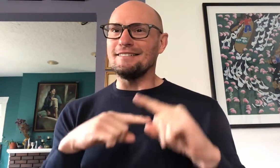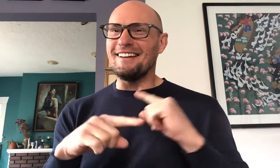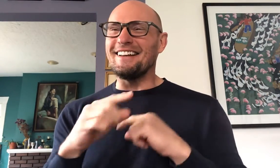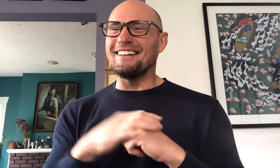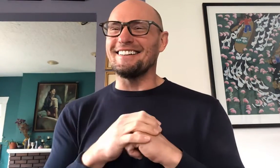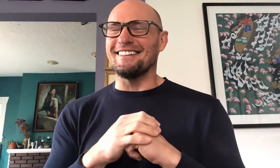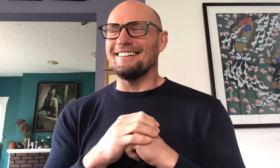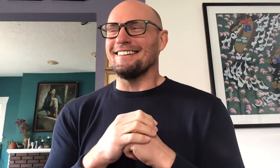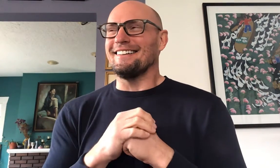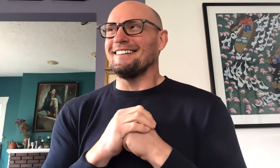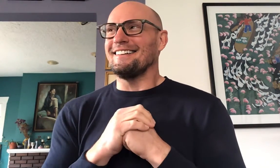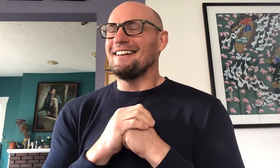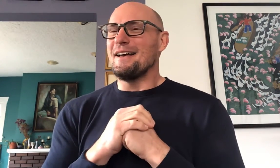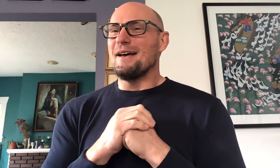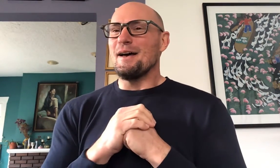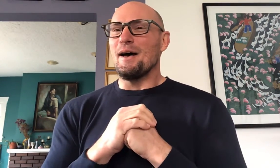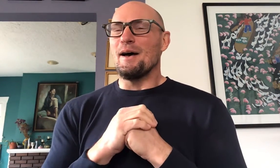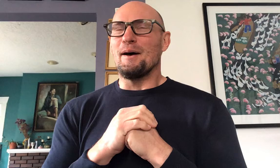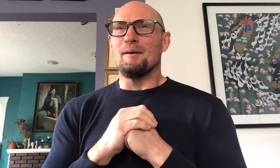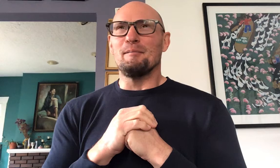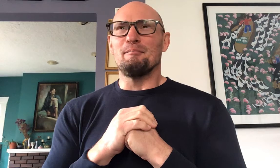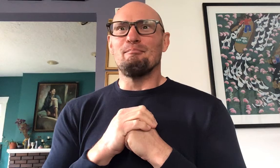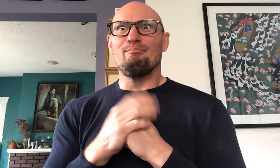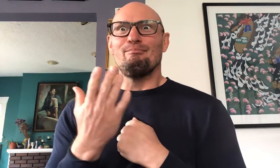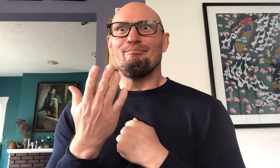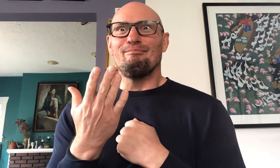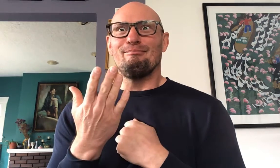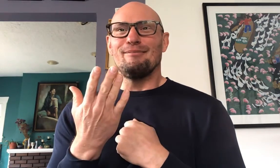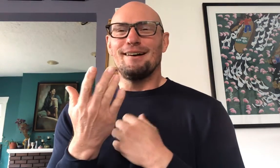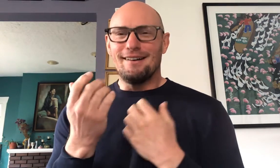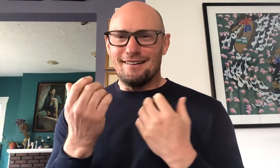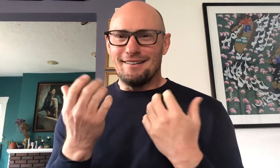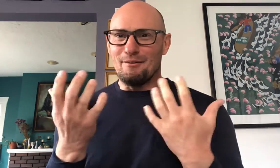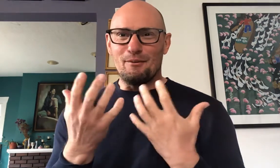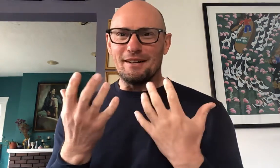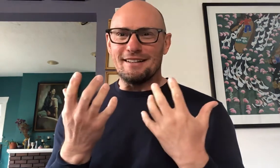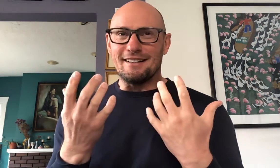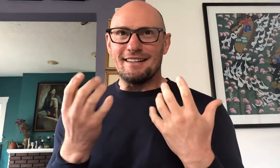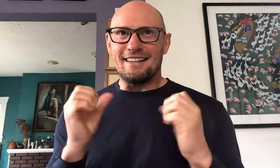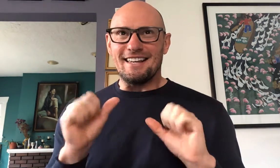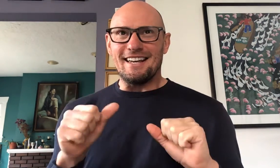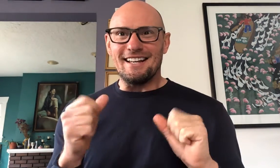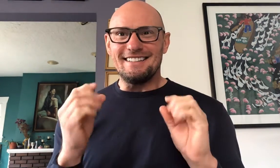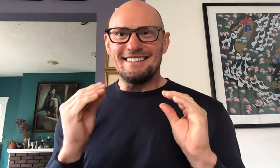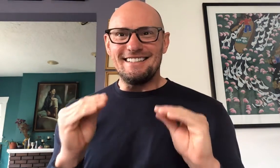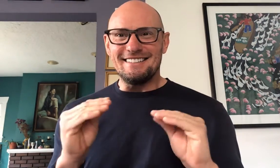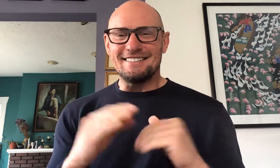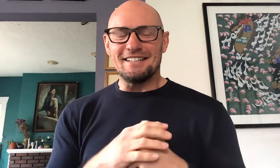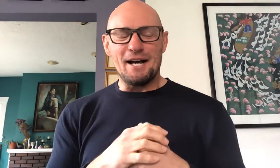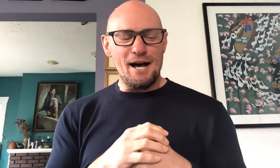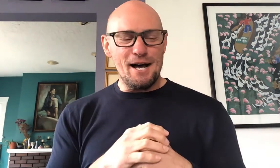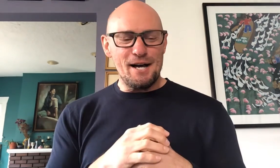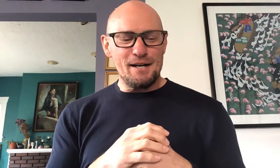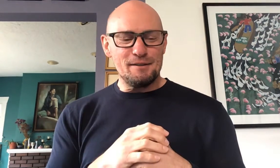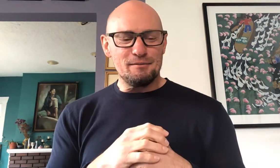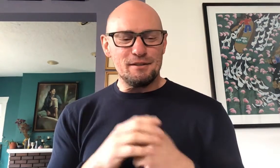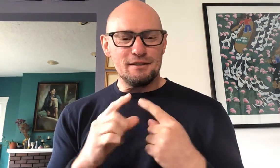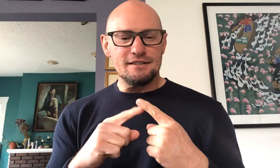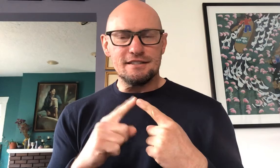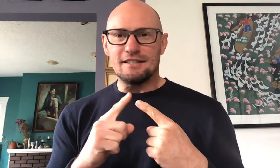um what can I teach uh well let's see